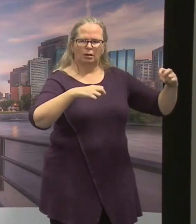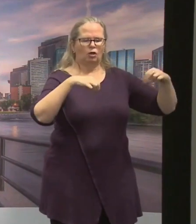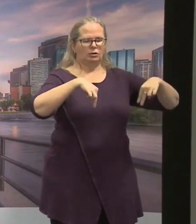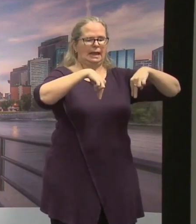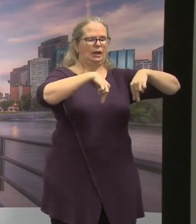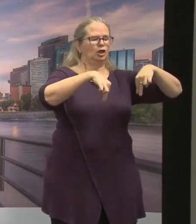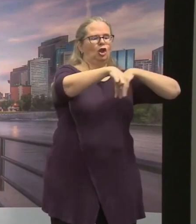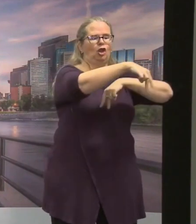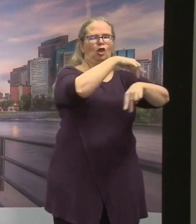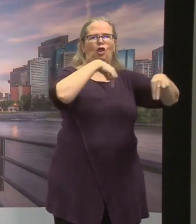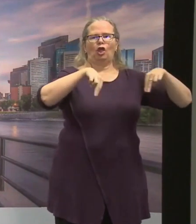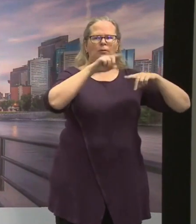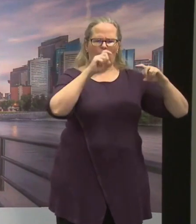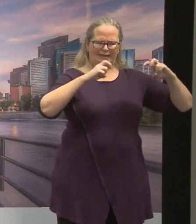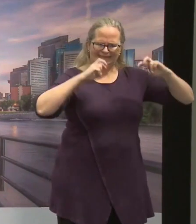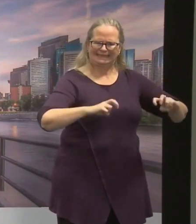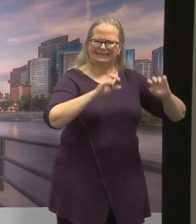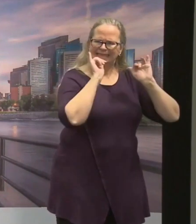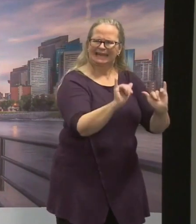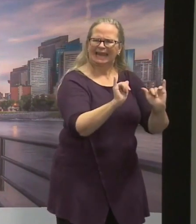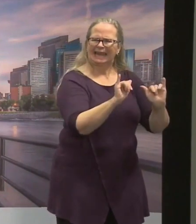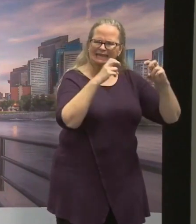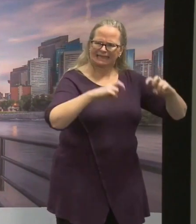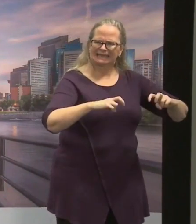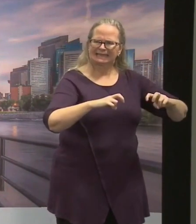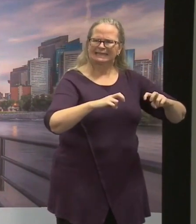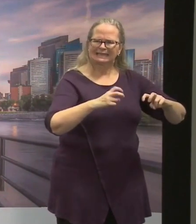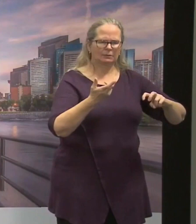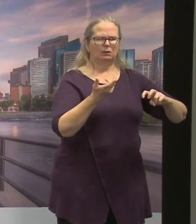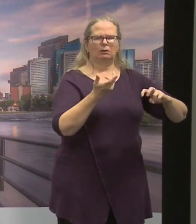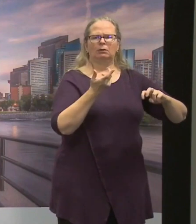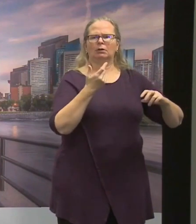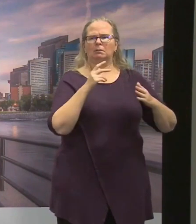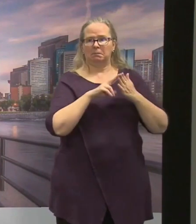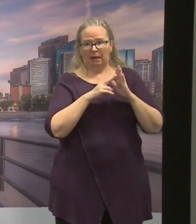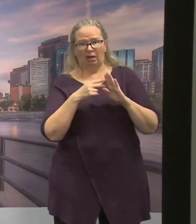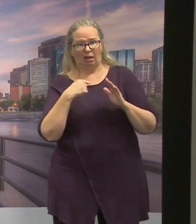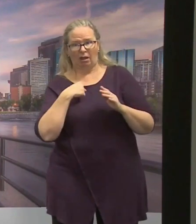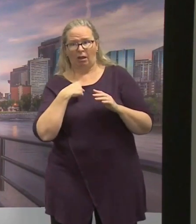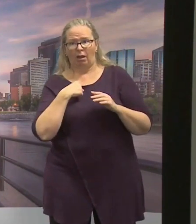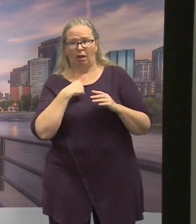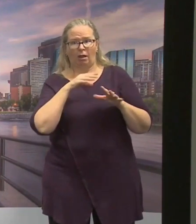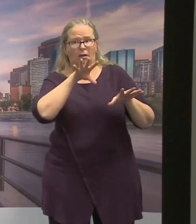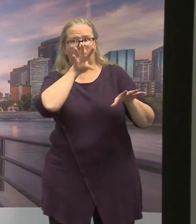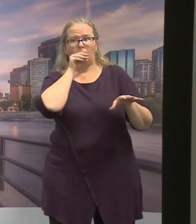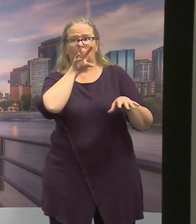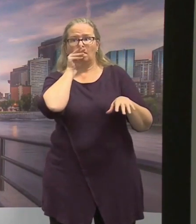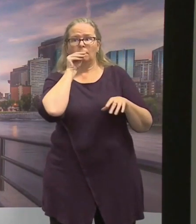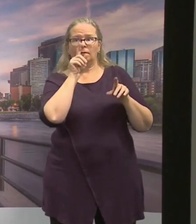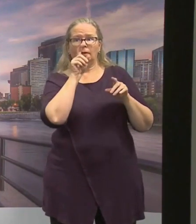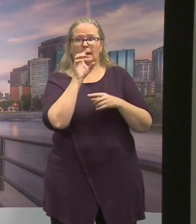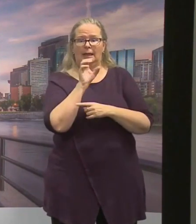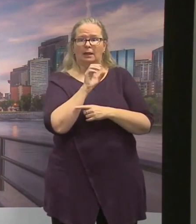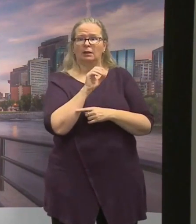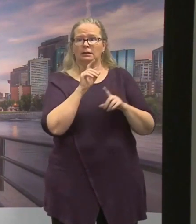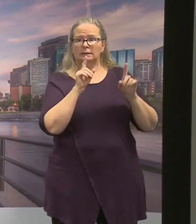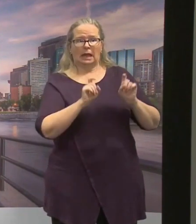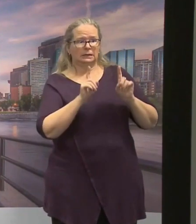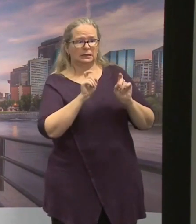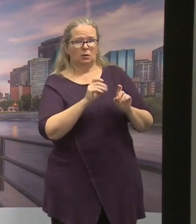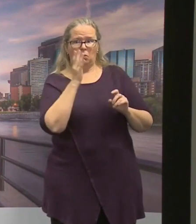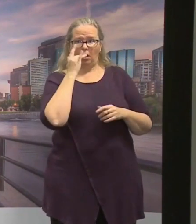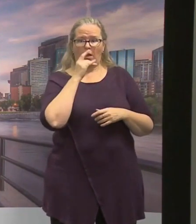had to get tested and contact traced because someone came to City Hall having contracted it at one of these